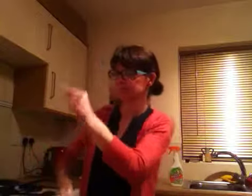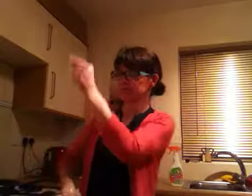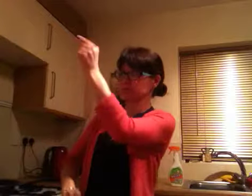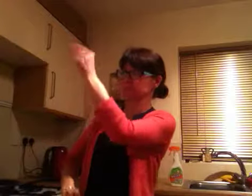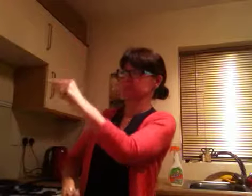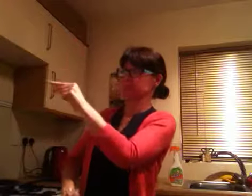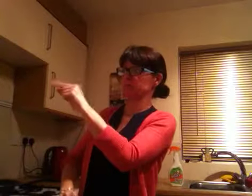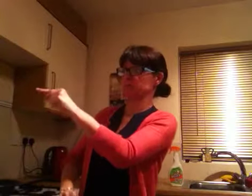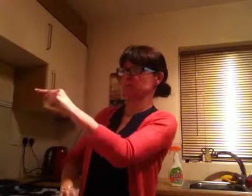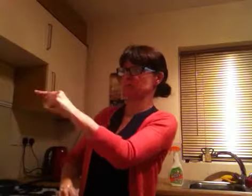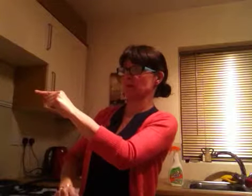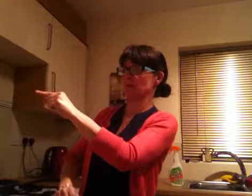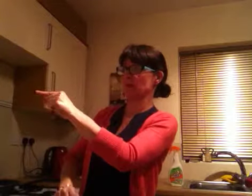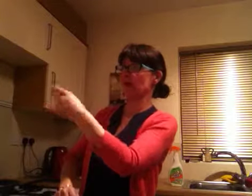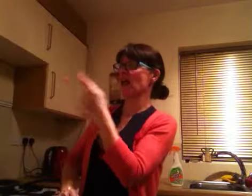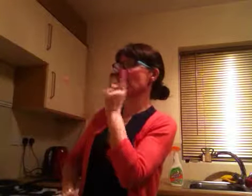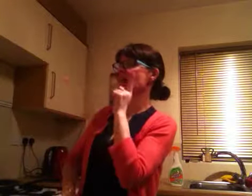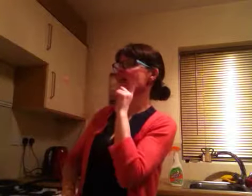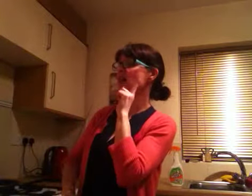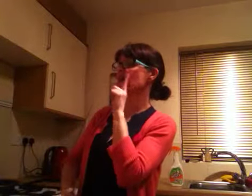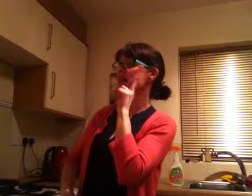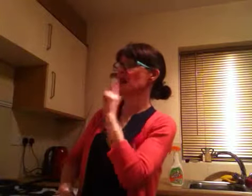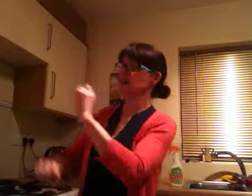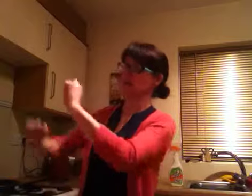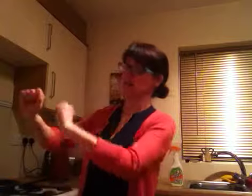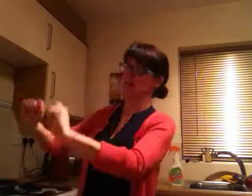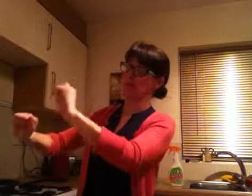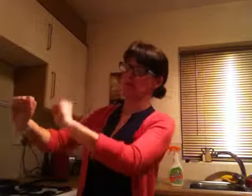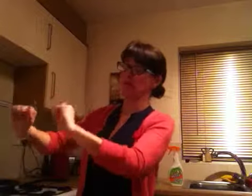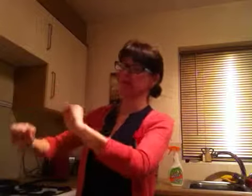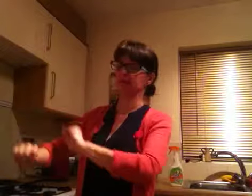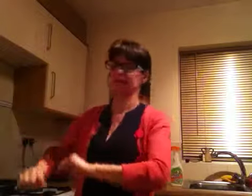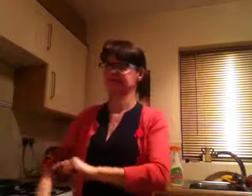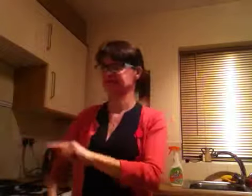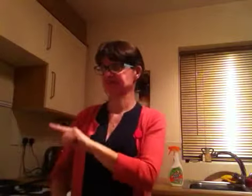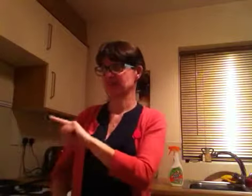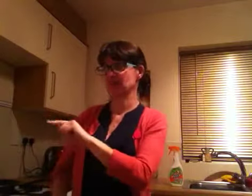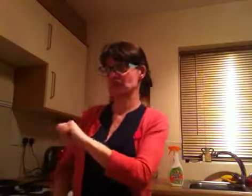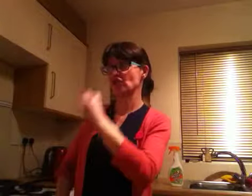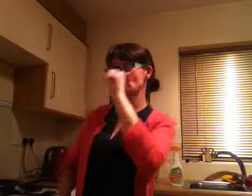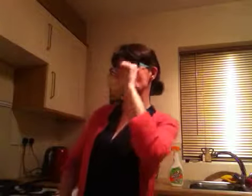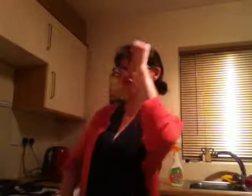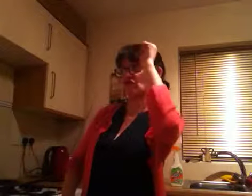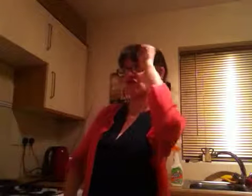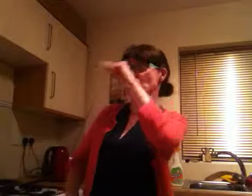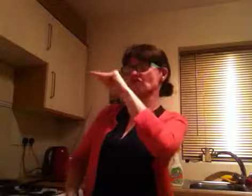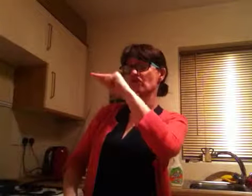were rare and could pick and choose just who they would work for.